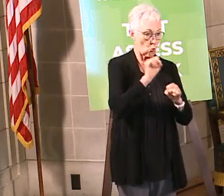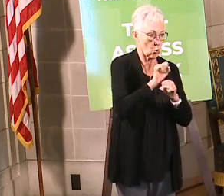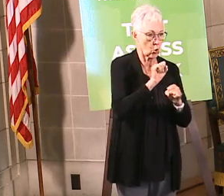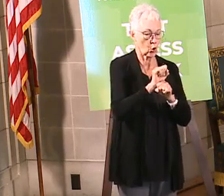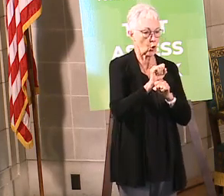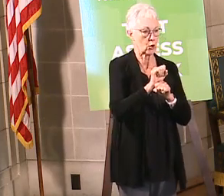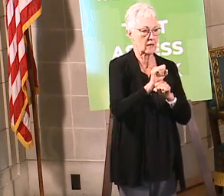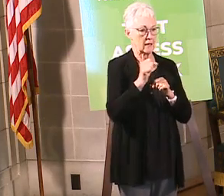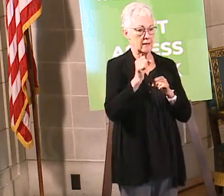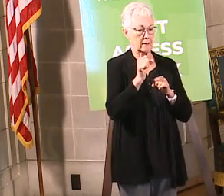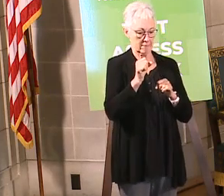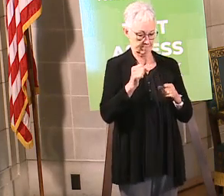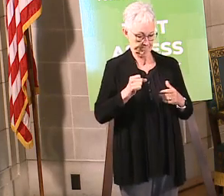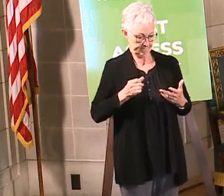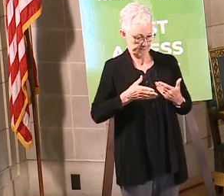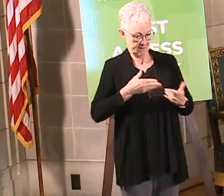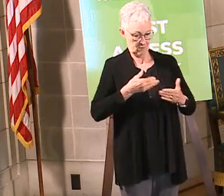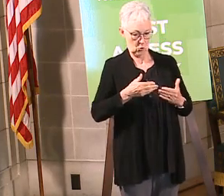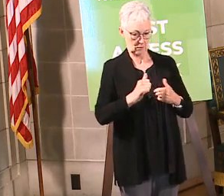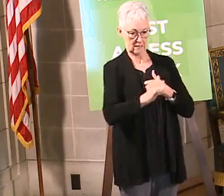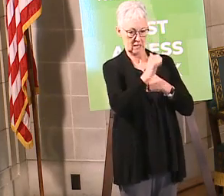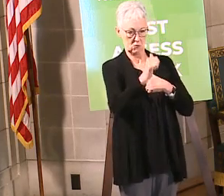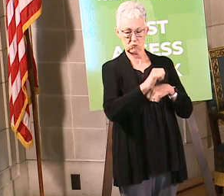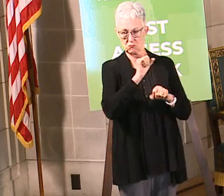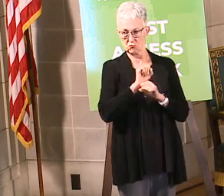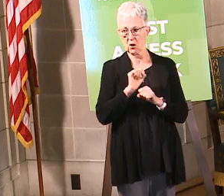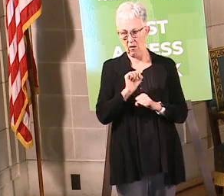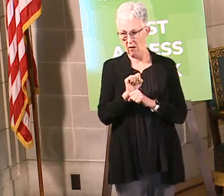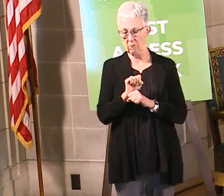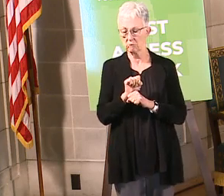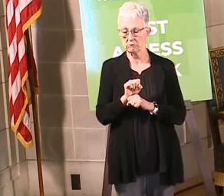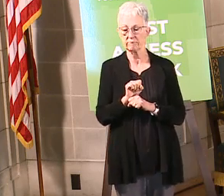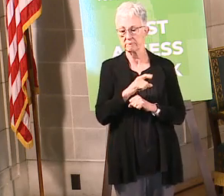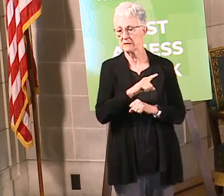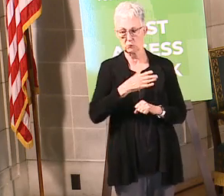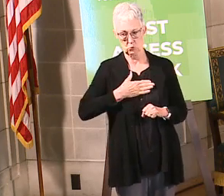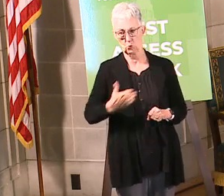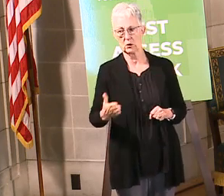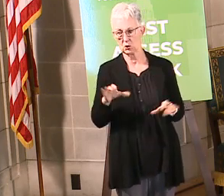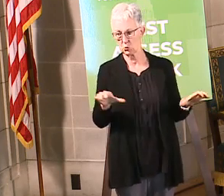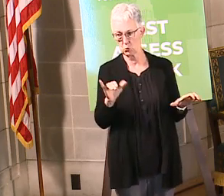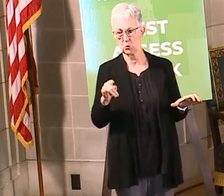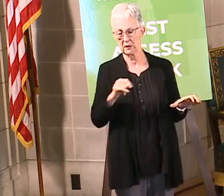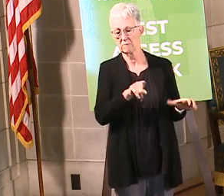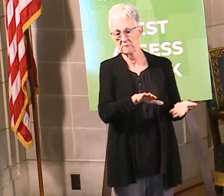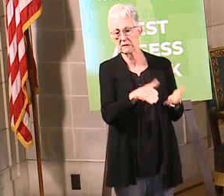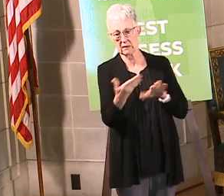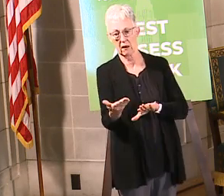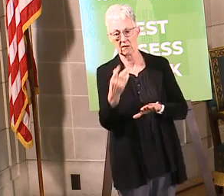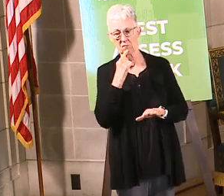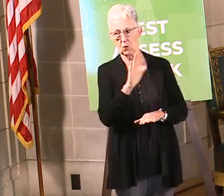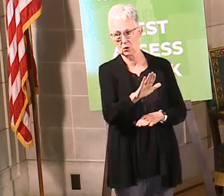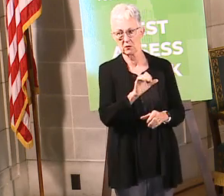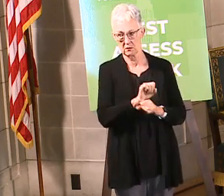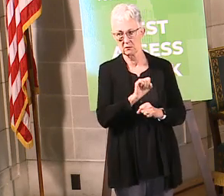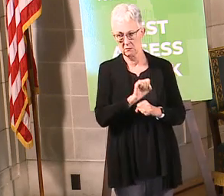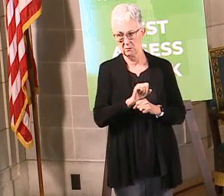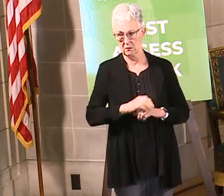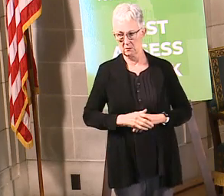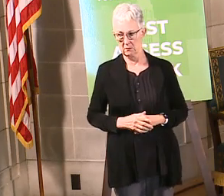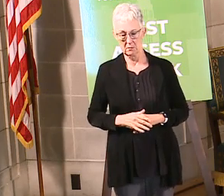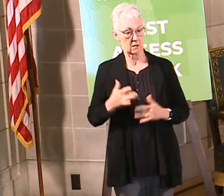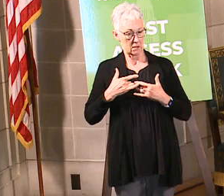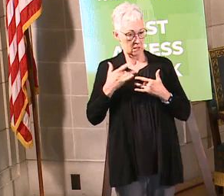so we, this week normally we would have had a celebration, not a celebration, but a ceremony on Friday to